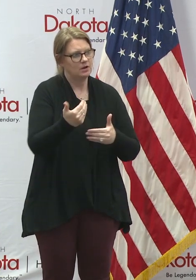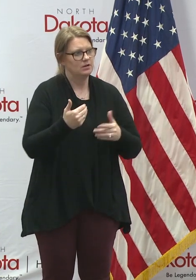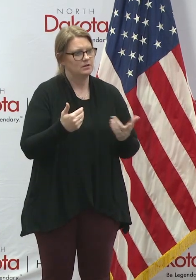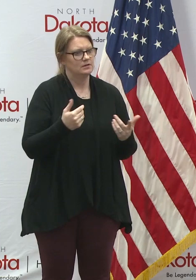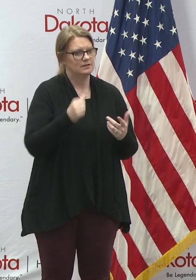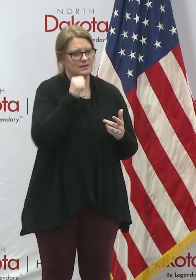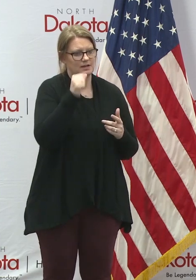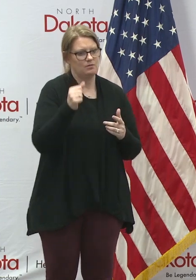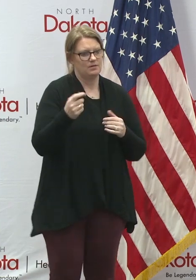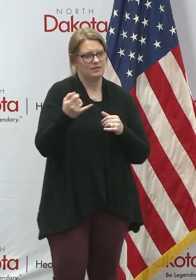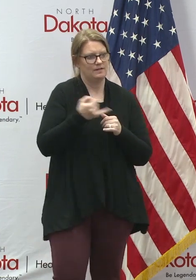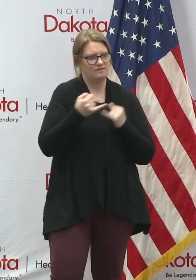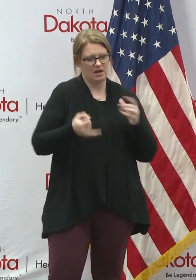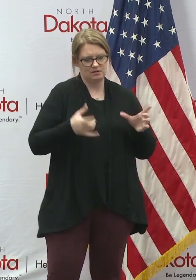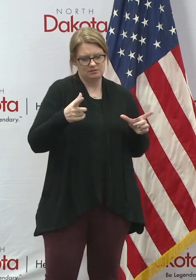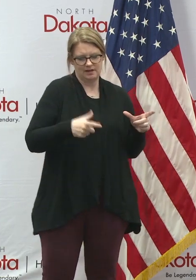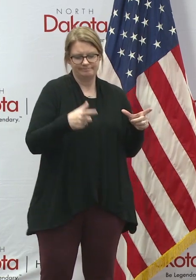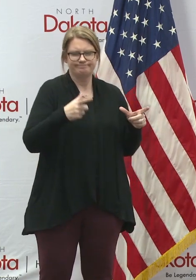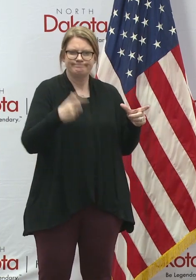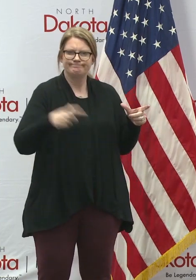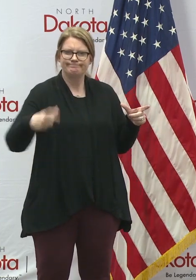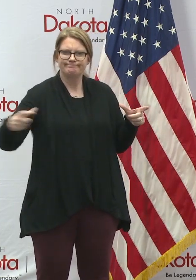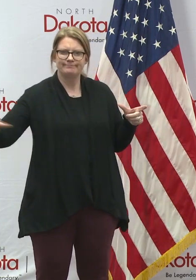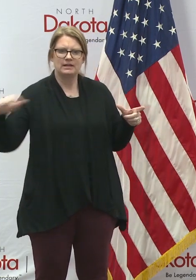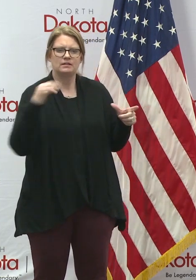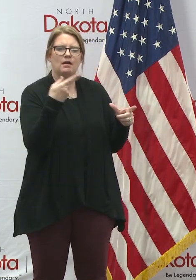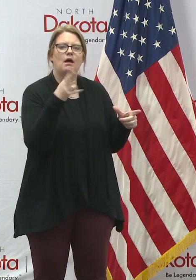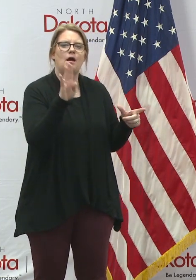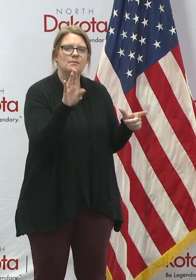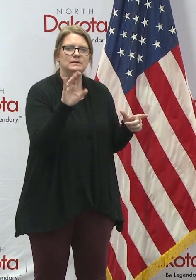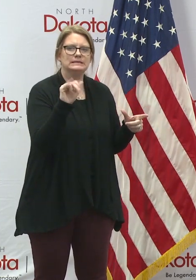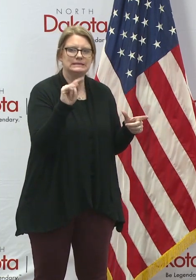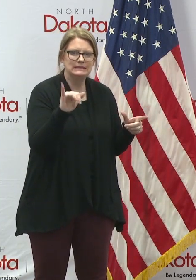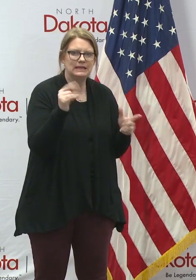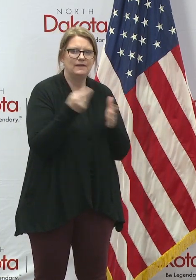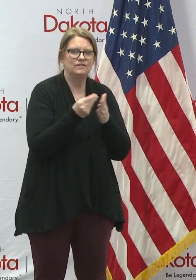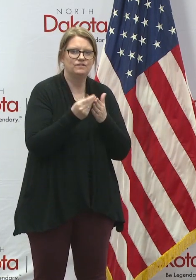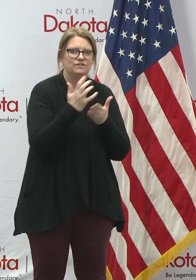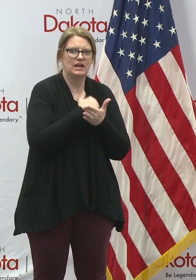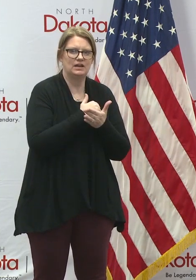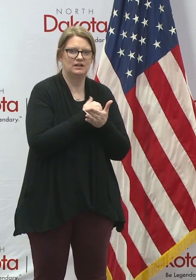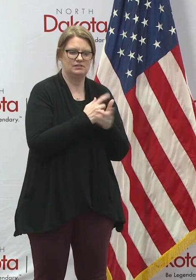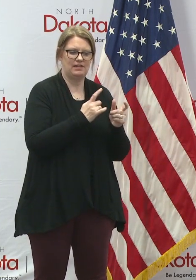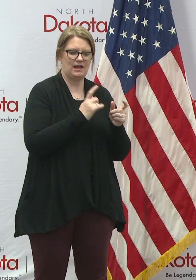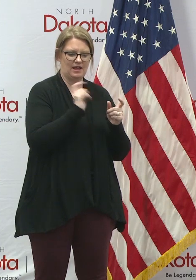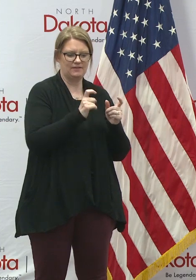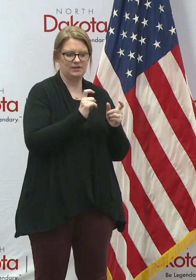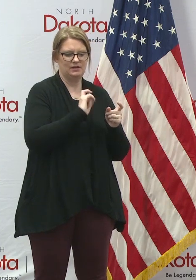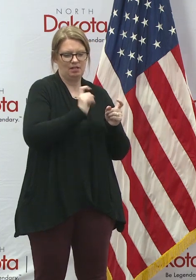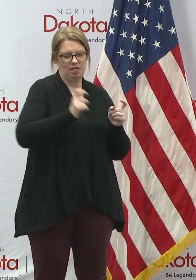not one of the final buckets for, for the hub city funding. So hopefully that answers the question.